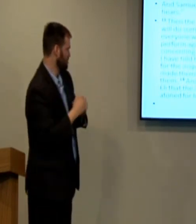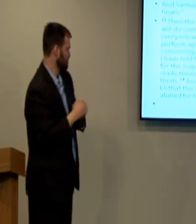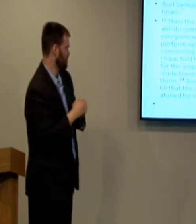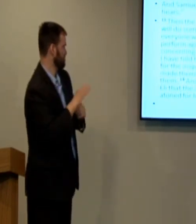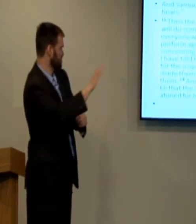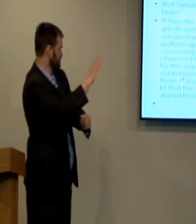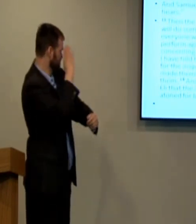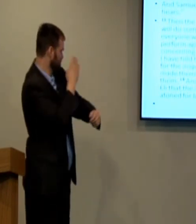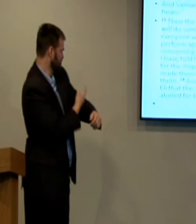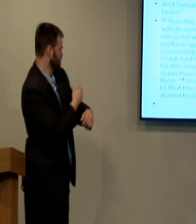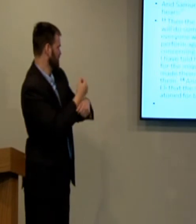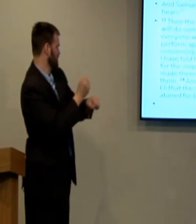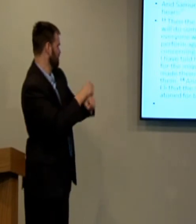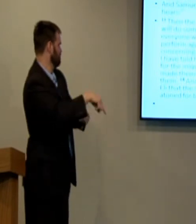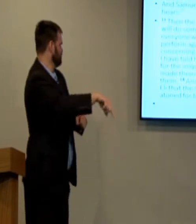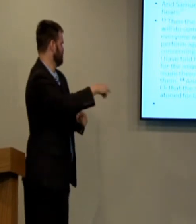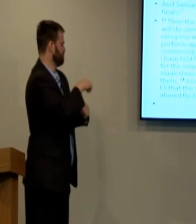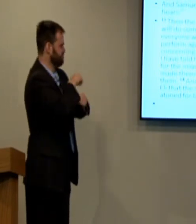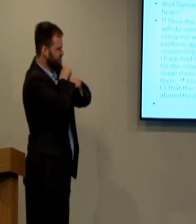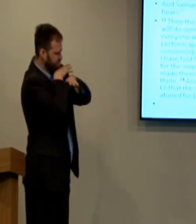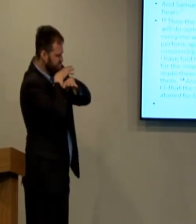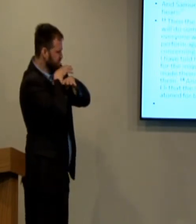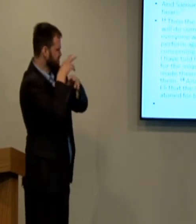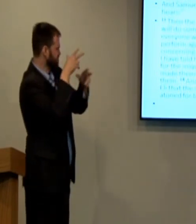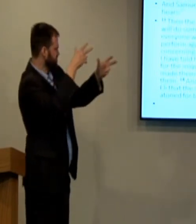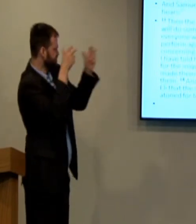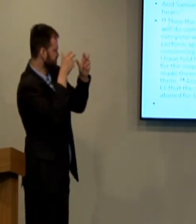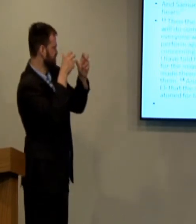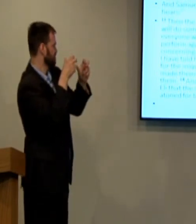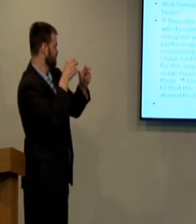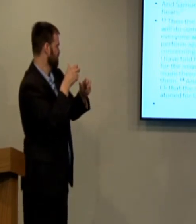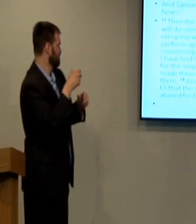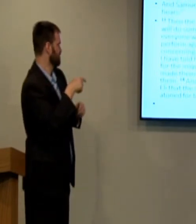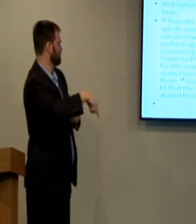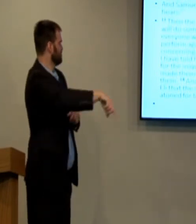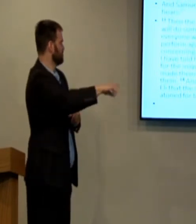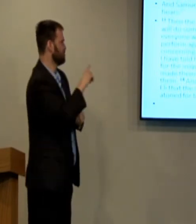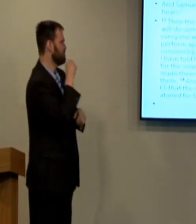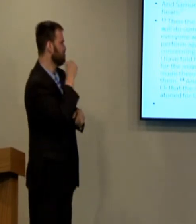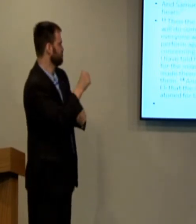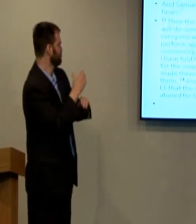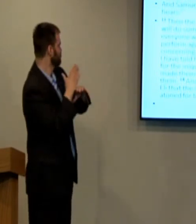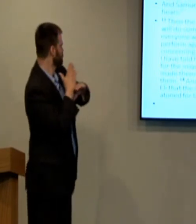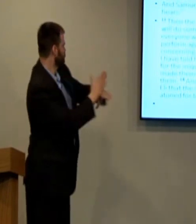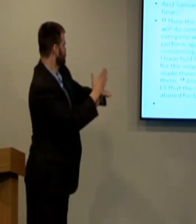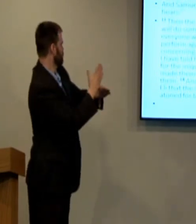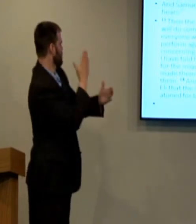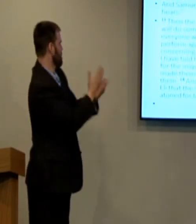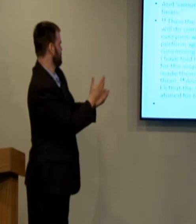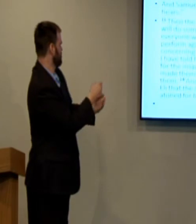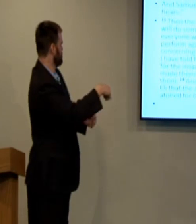knows because his sons made themselves vile and he did not restrain them.